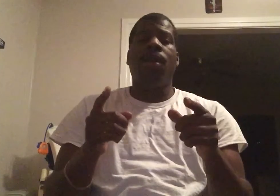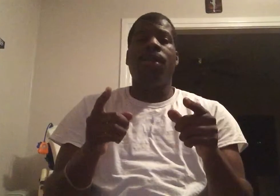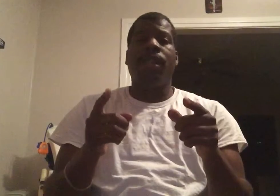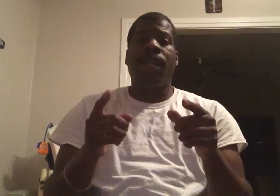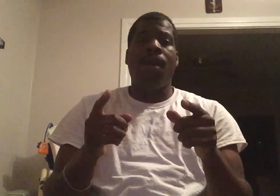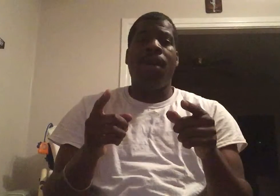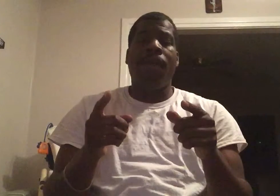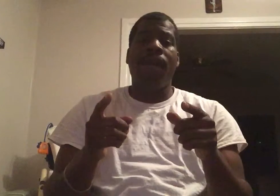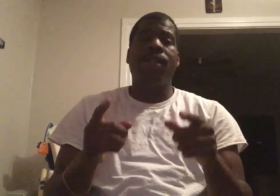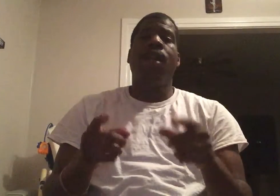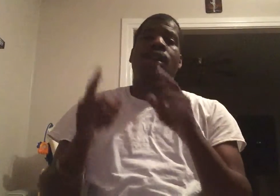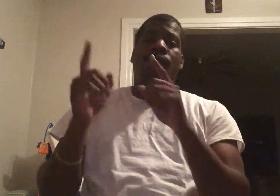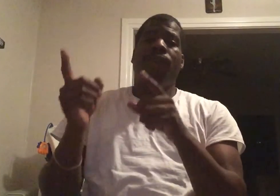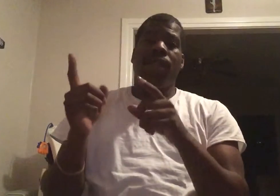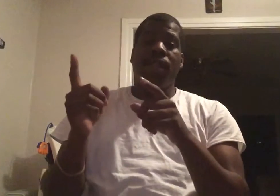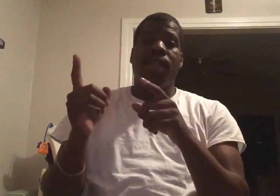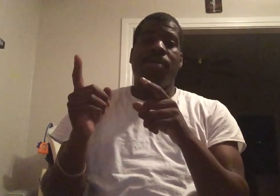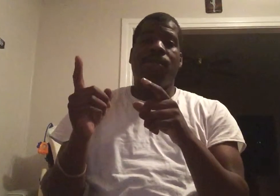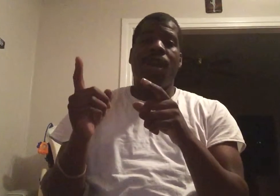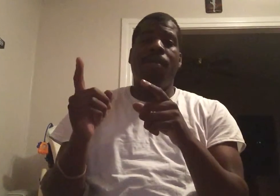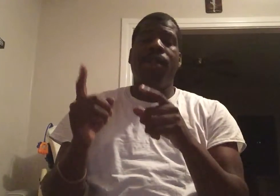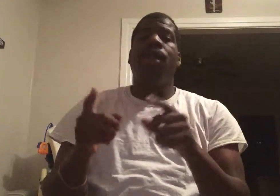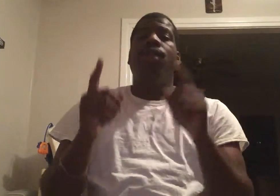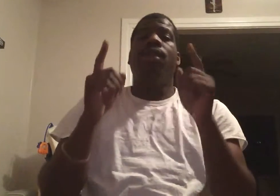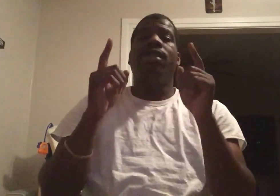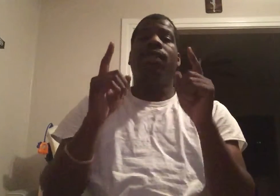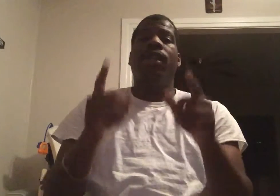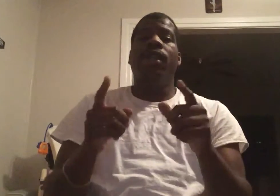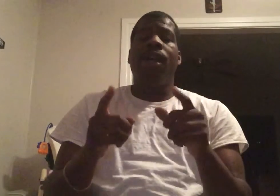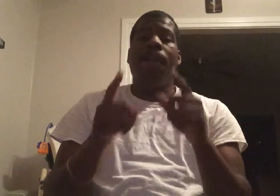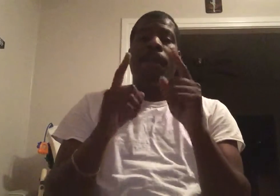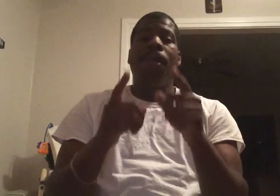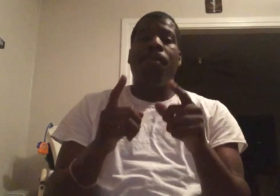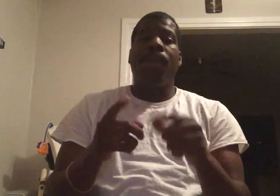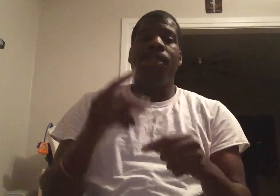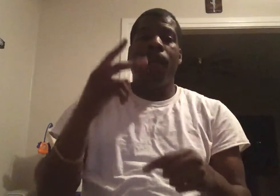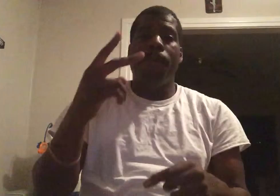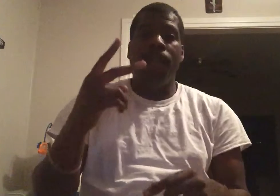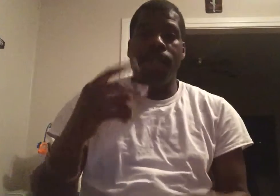coming to check out my page Don't forget to hit that subscribe button. You guys have a good night. Be blessed. Peace